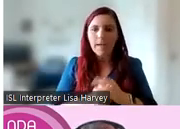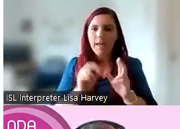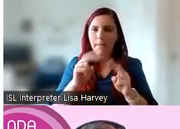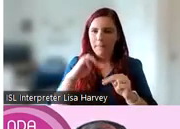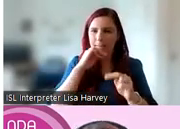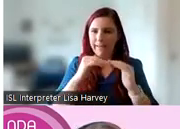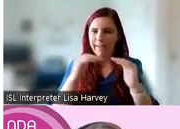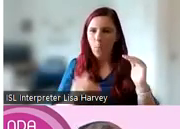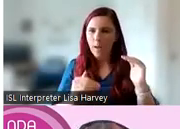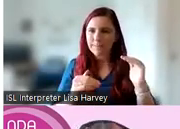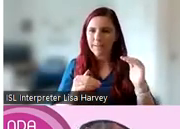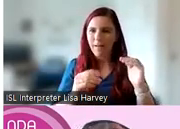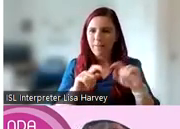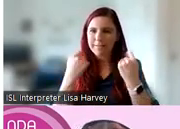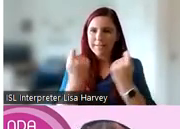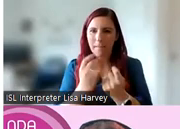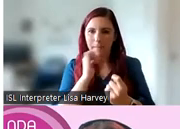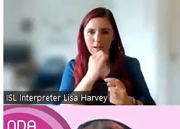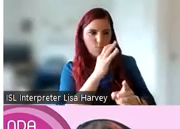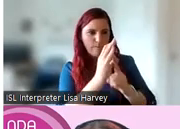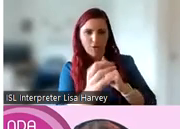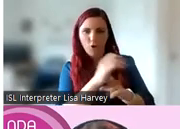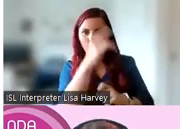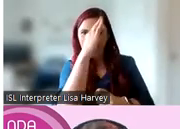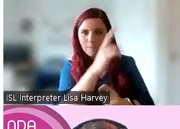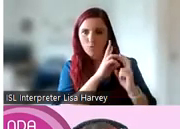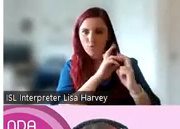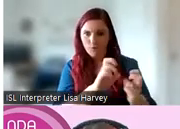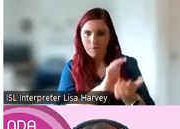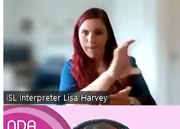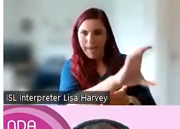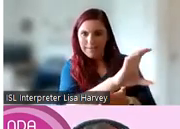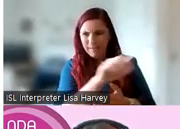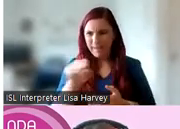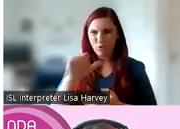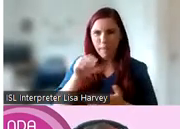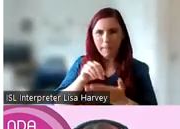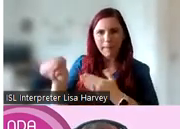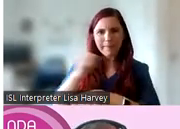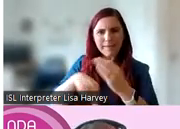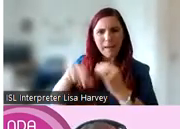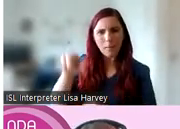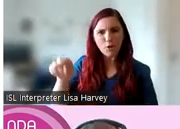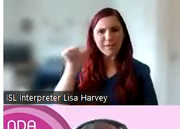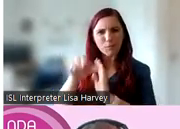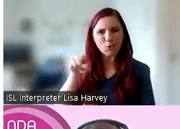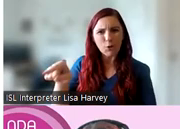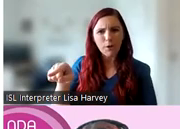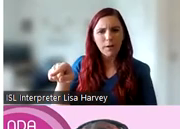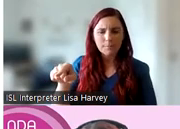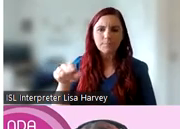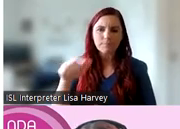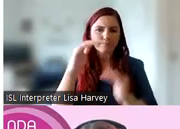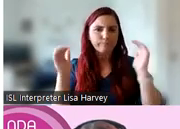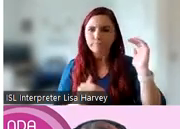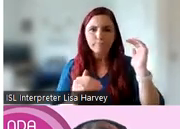in the research team because professional or academic researchers are often paid for their time. And again, there's more information